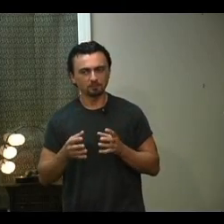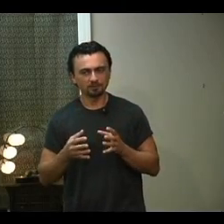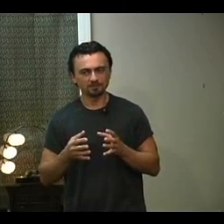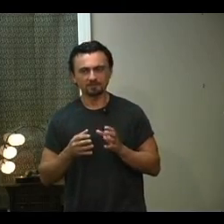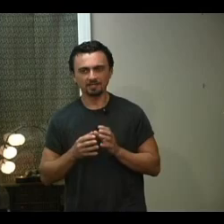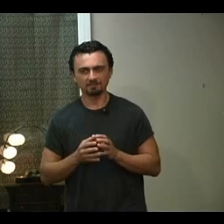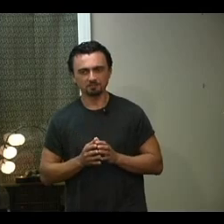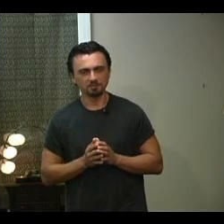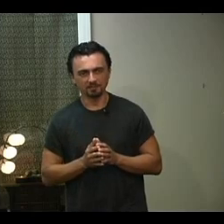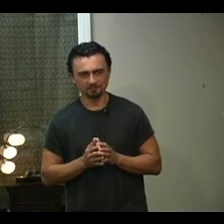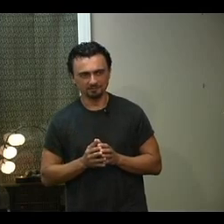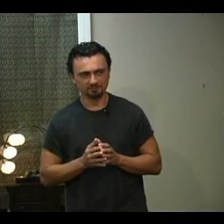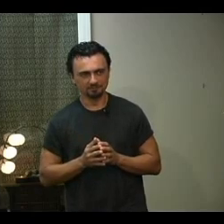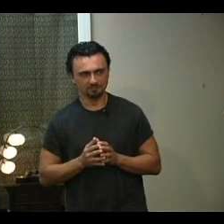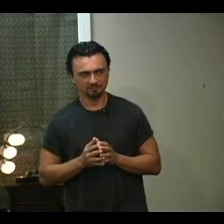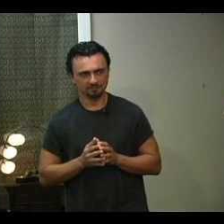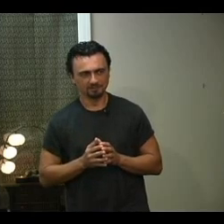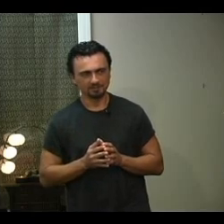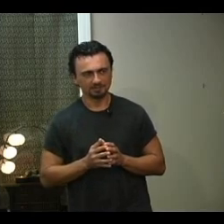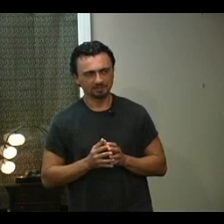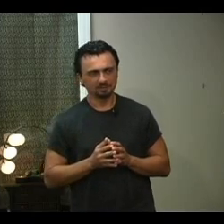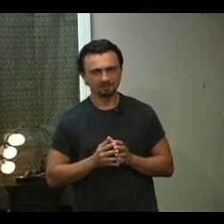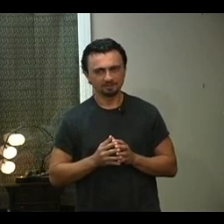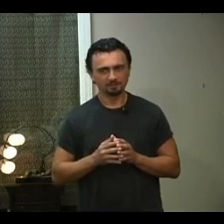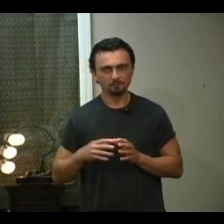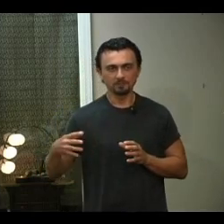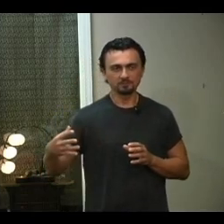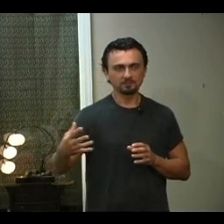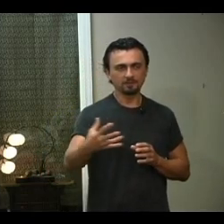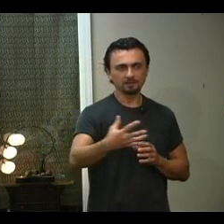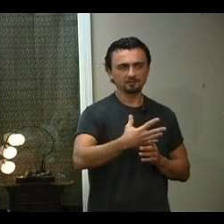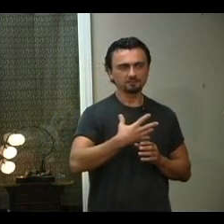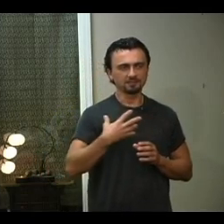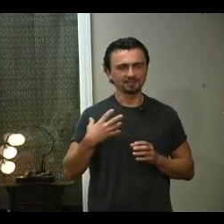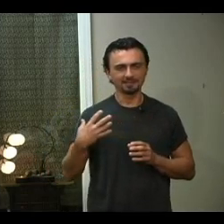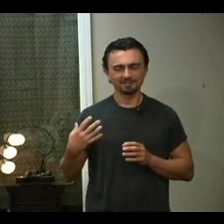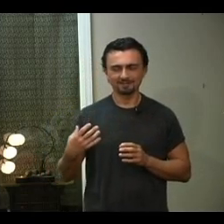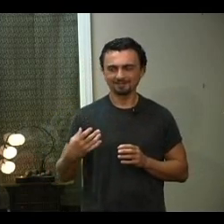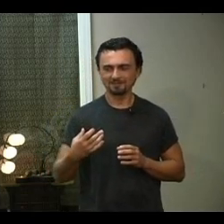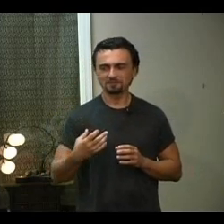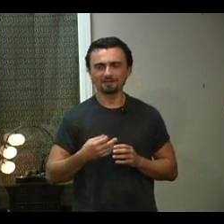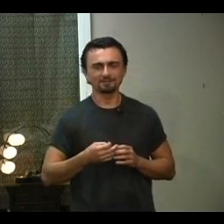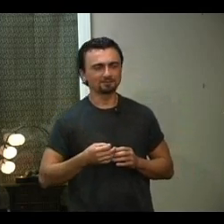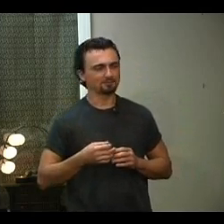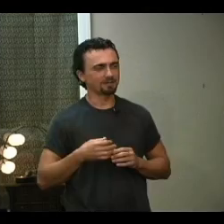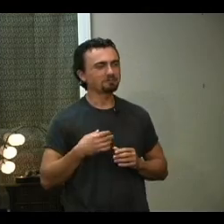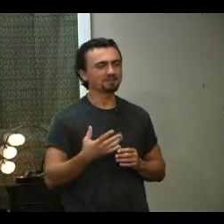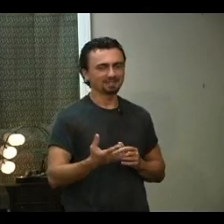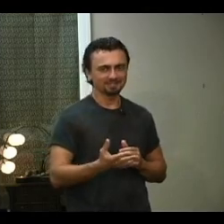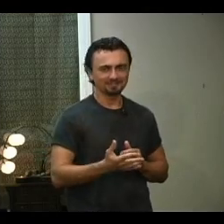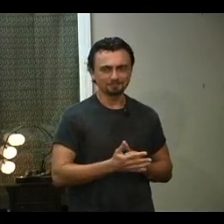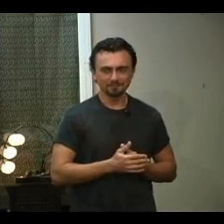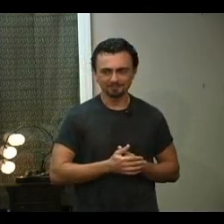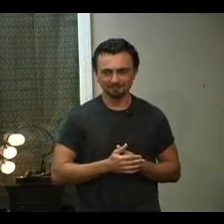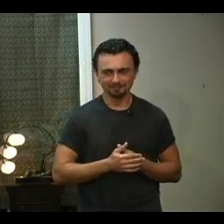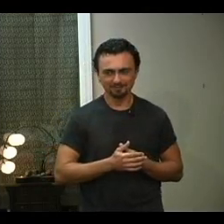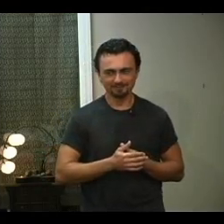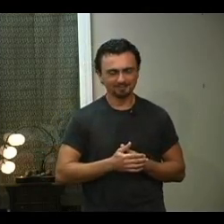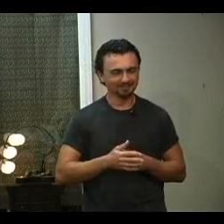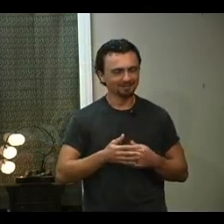words Have to be positive When you talk Every day Try to drop The negative words It